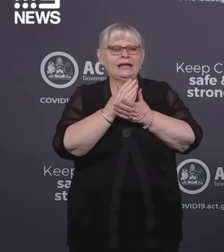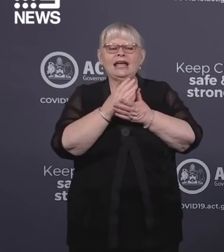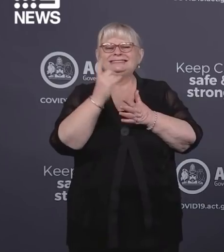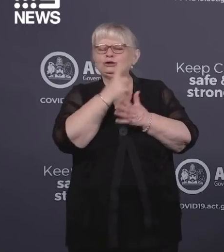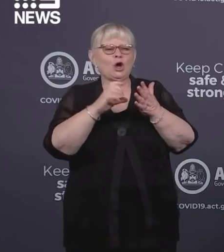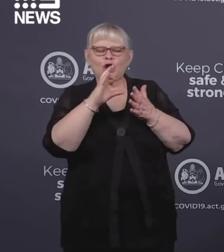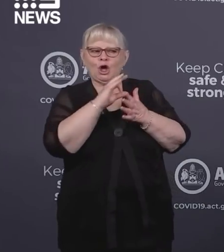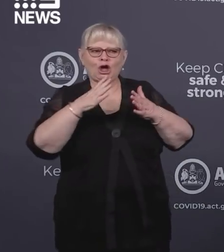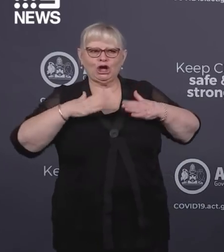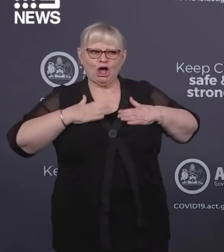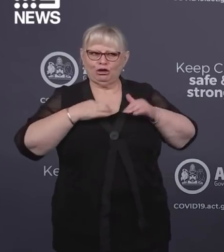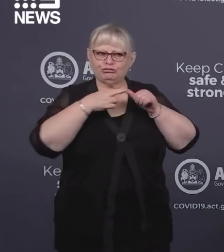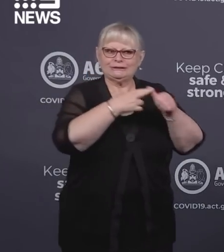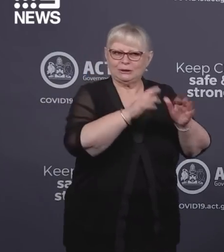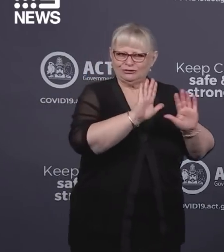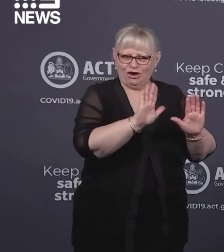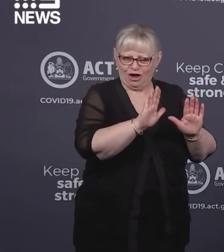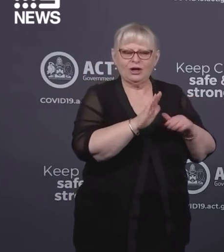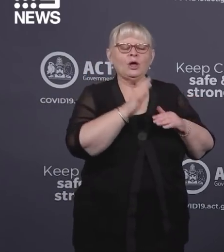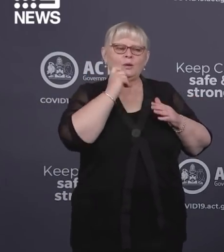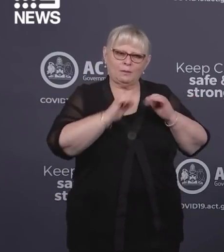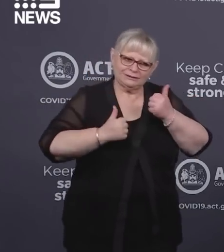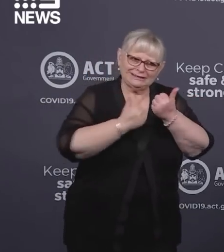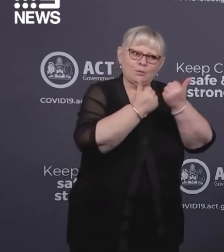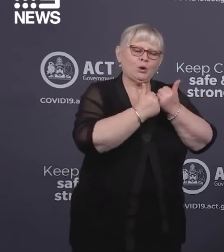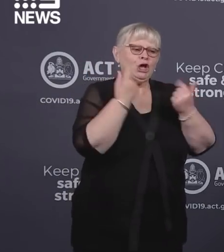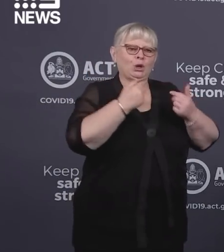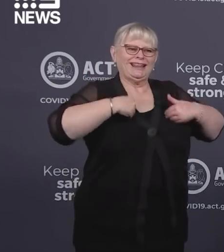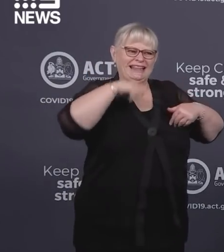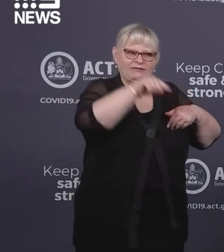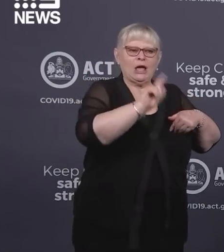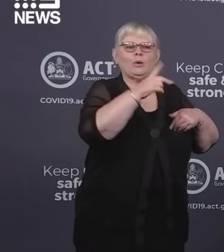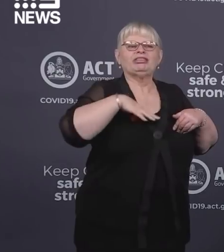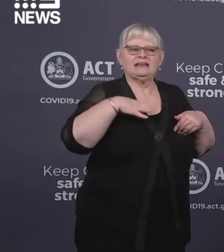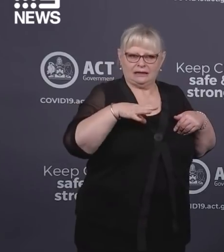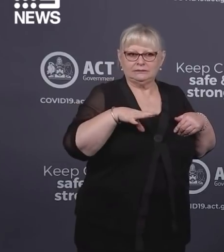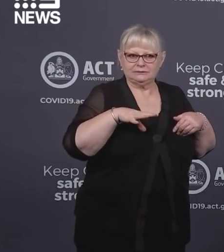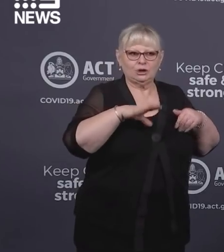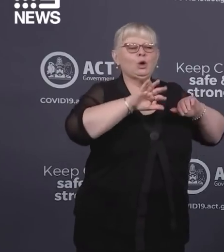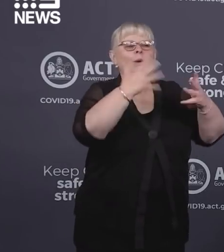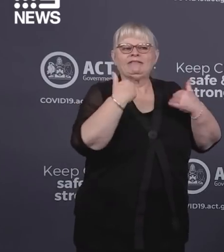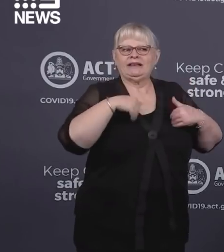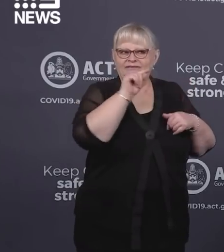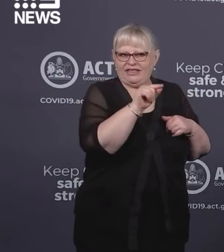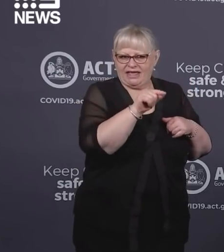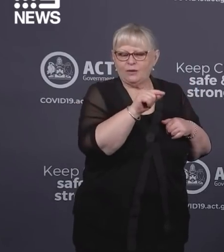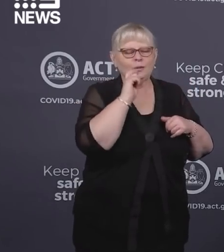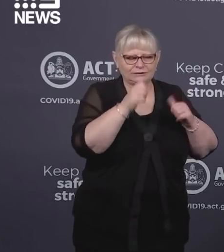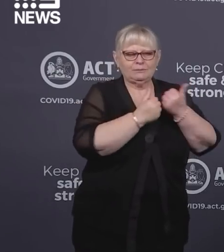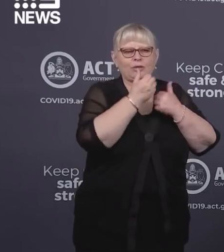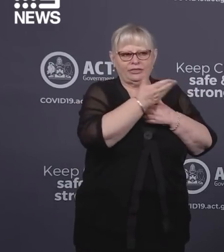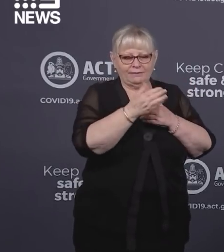a health response. Our focus will be very much on supporting the tenants and their needs as we work through this. We are working